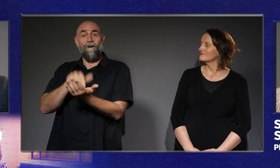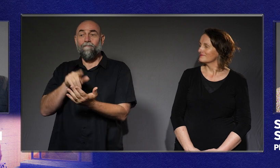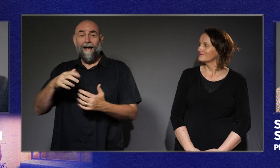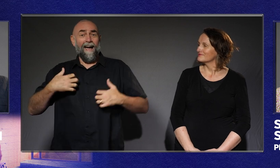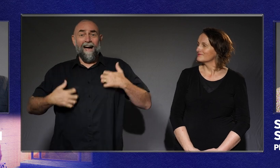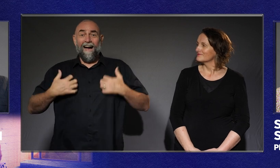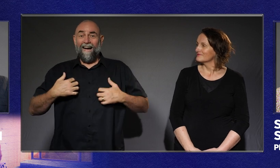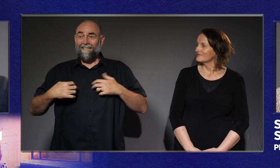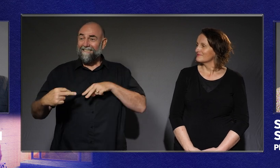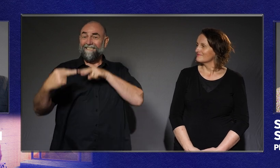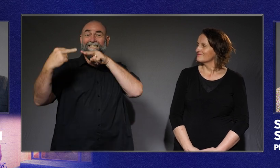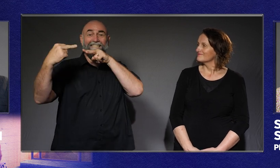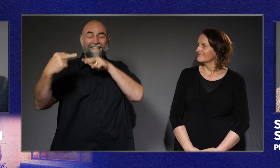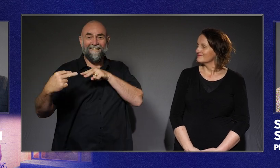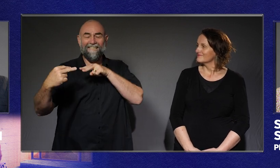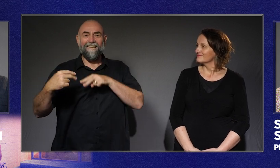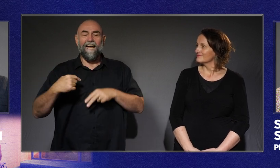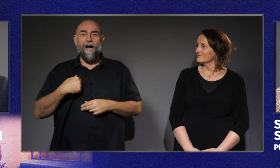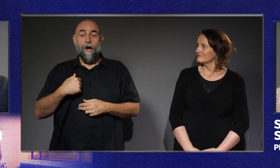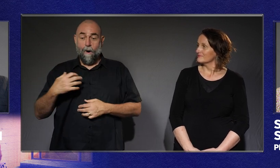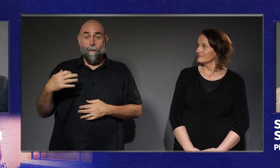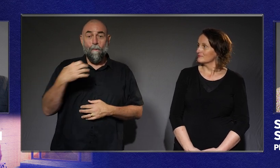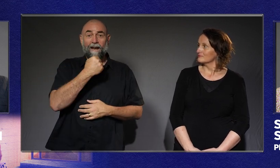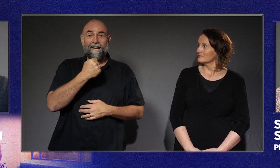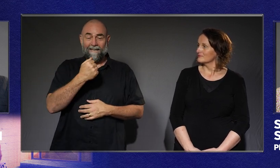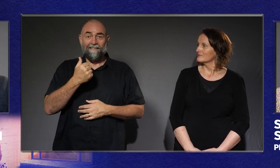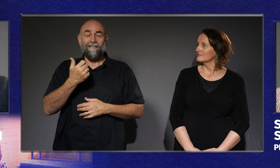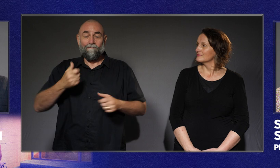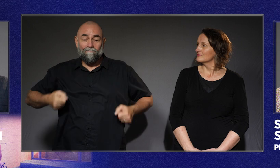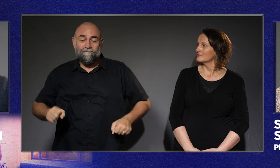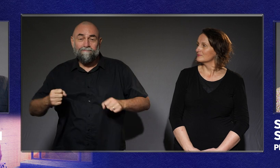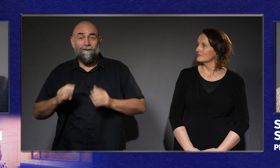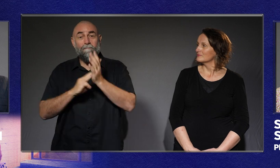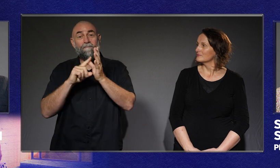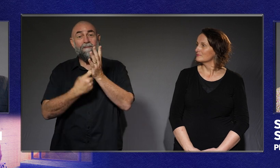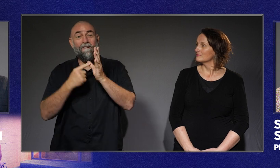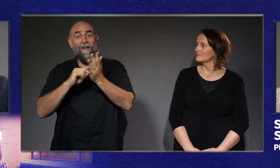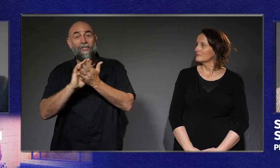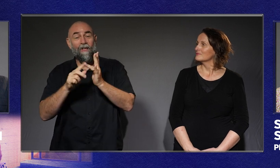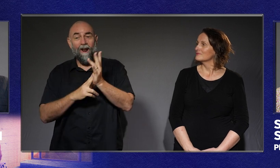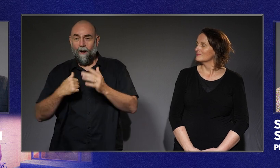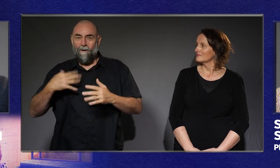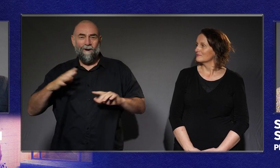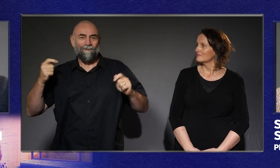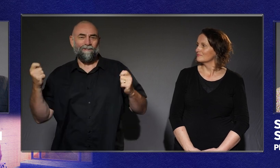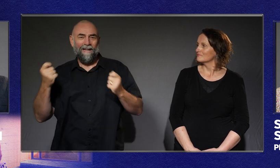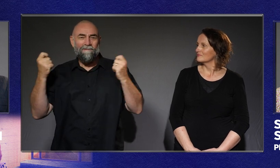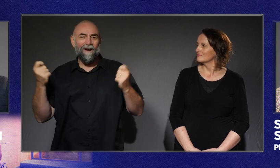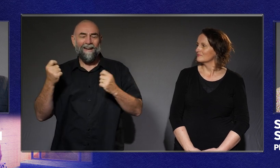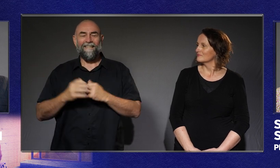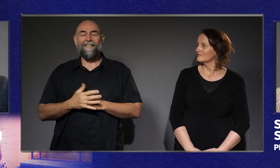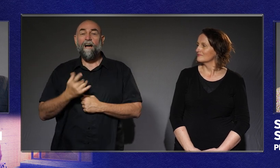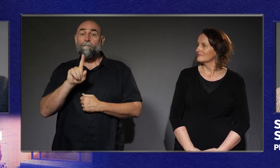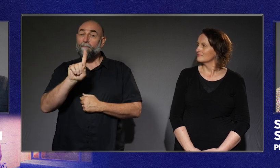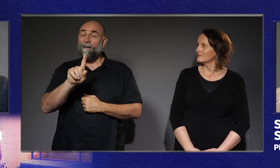happy to see me. I've just won the New York Marathon and we're ready to celebrate. The thing is,